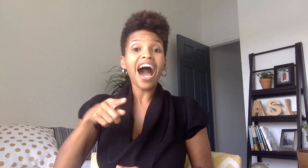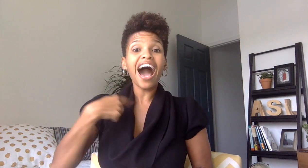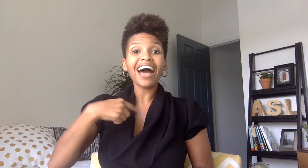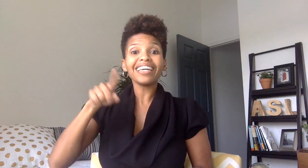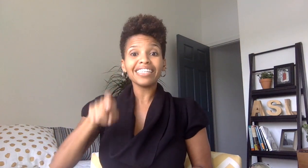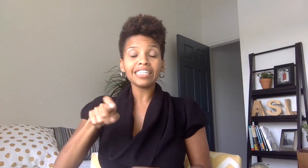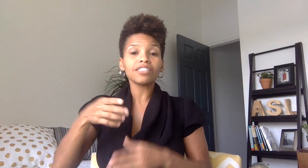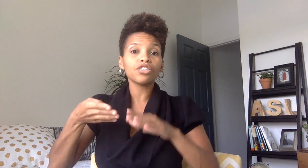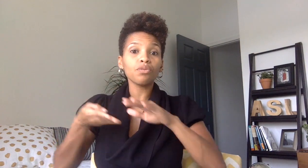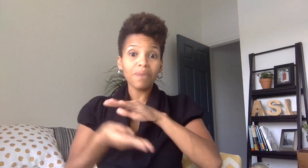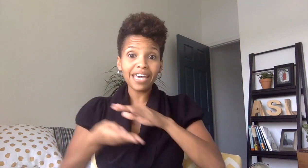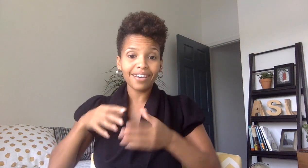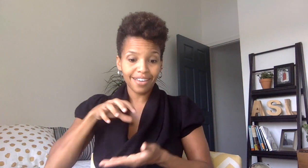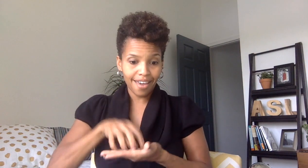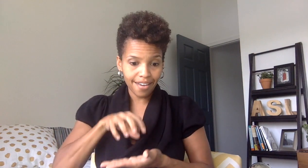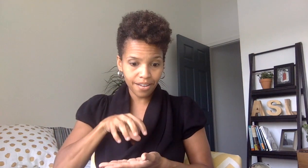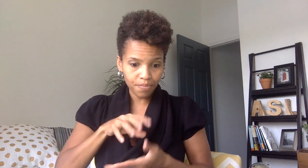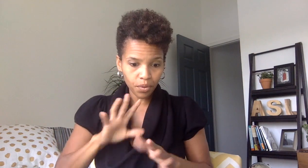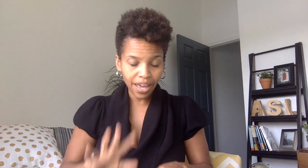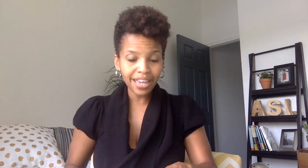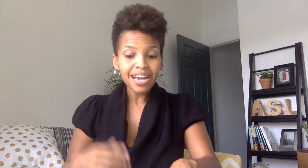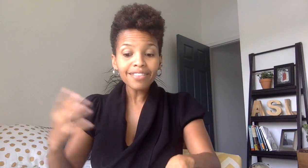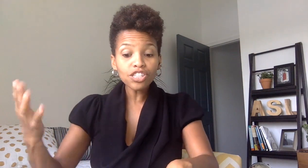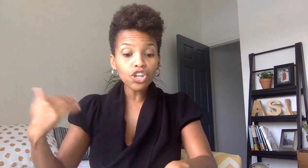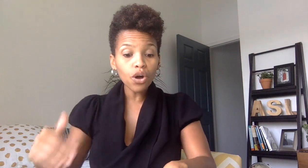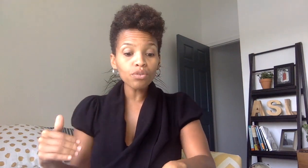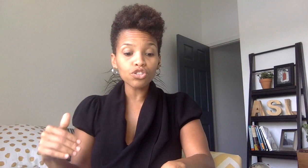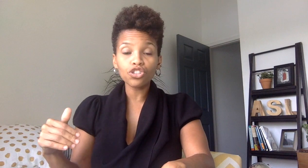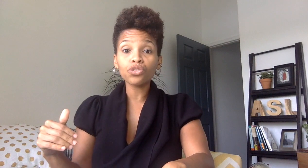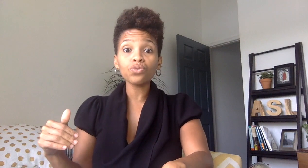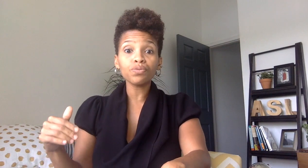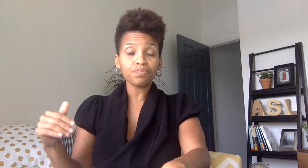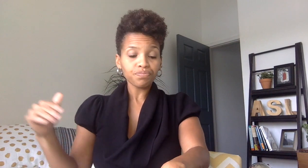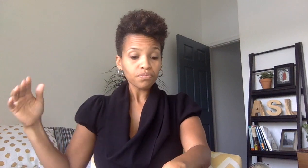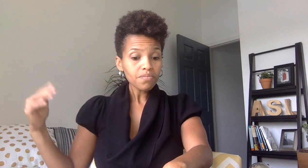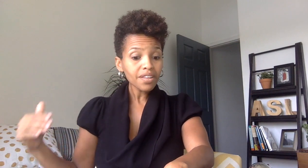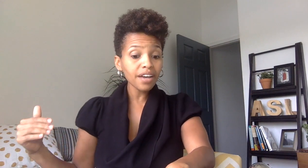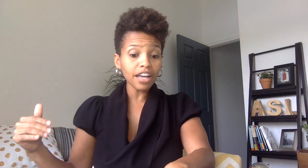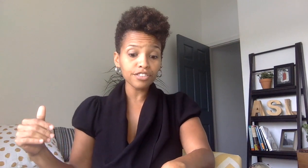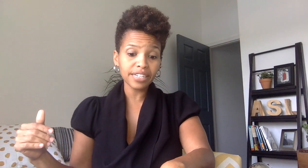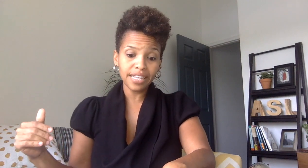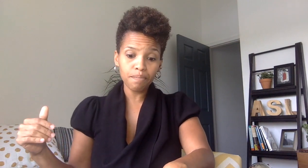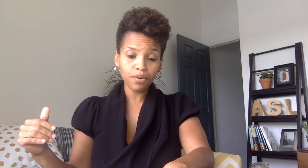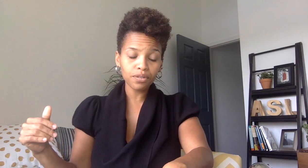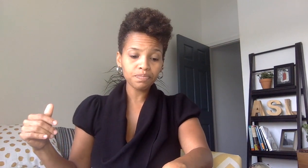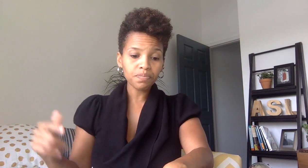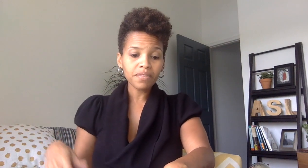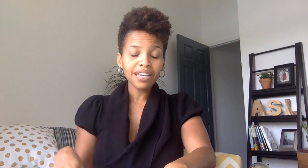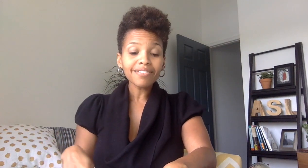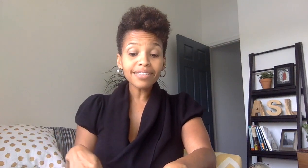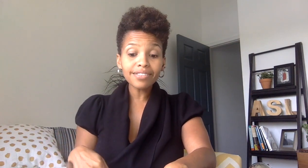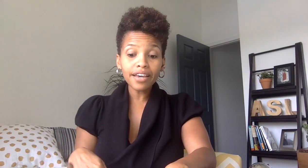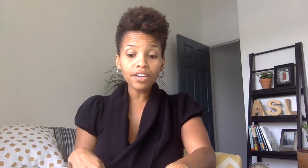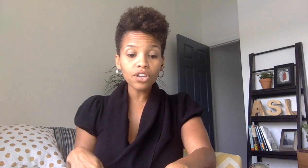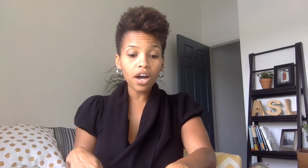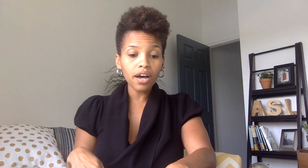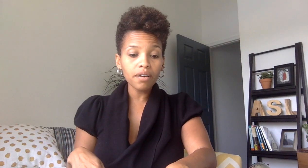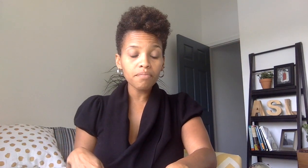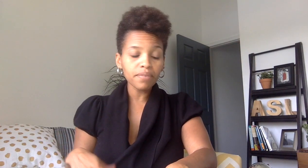I need to bake a cake okay let's go to another example let's say um yeah